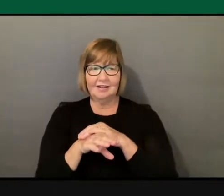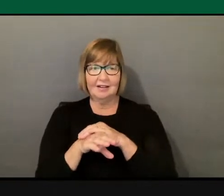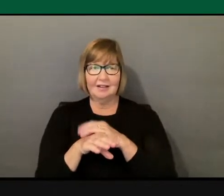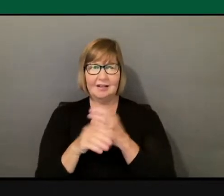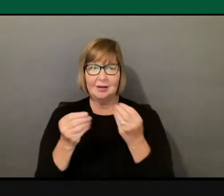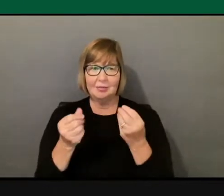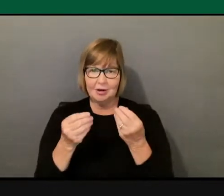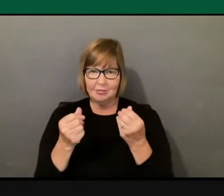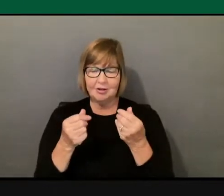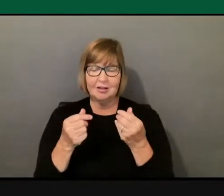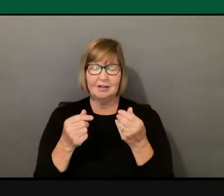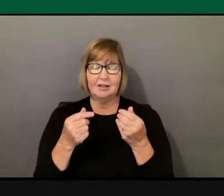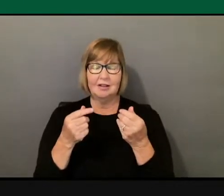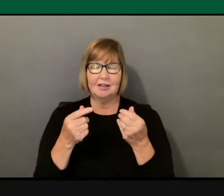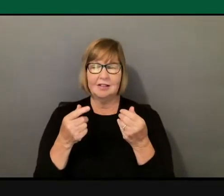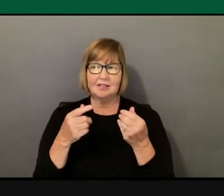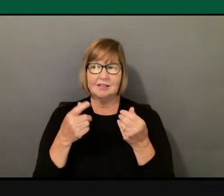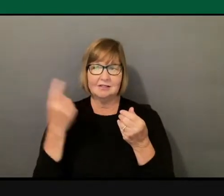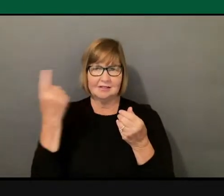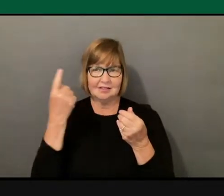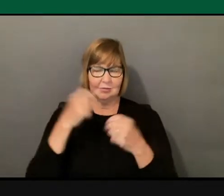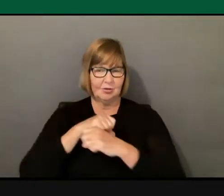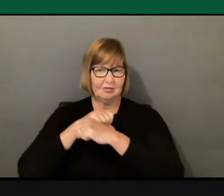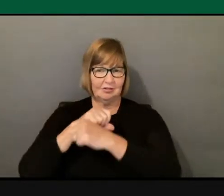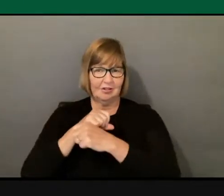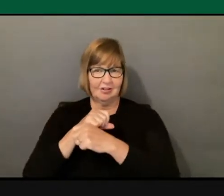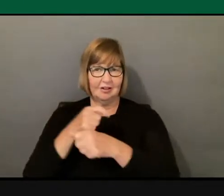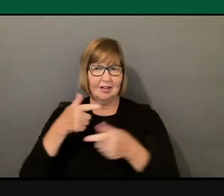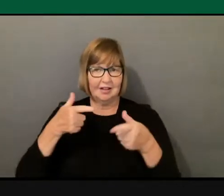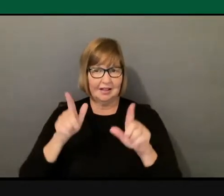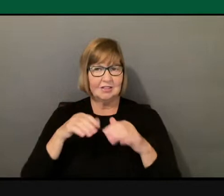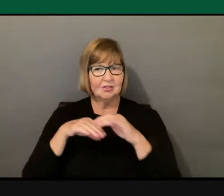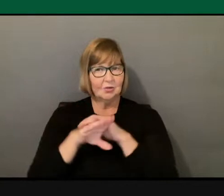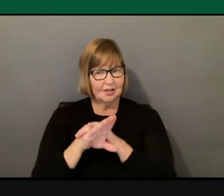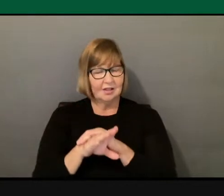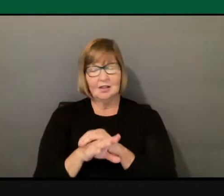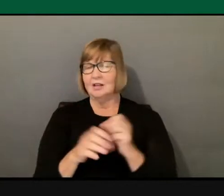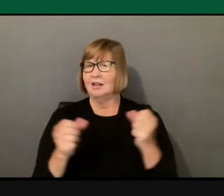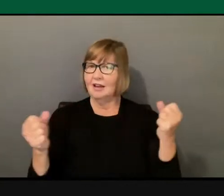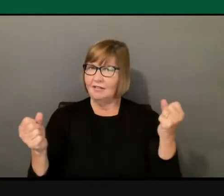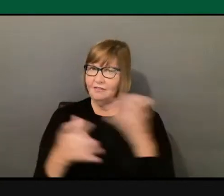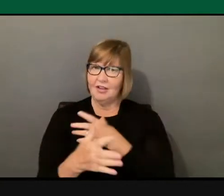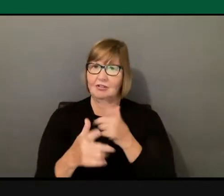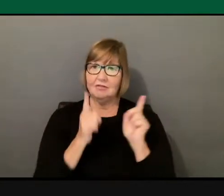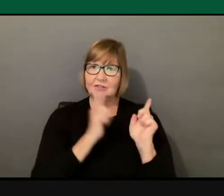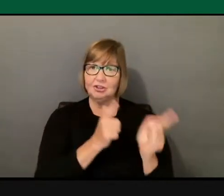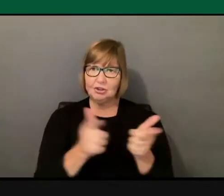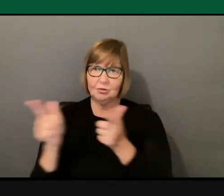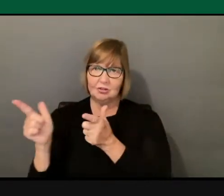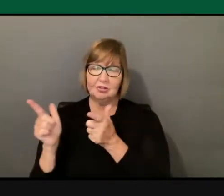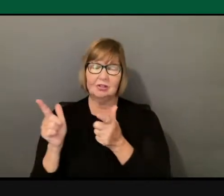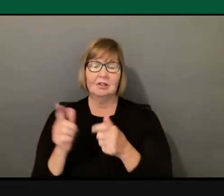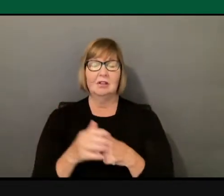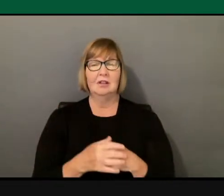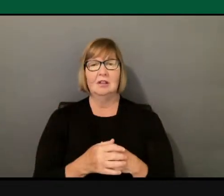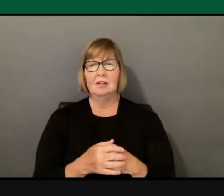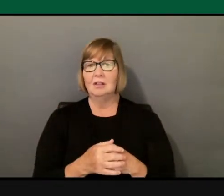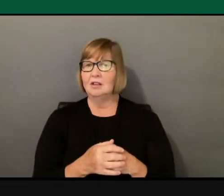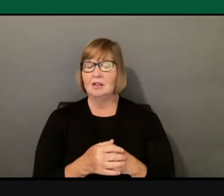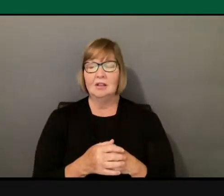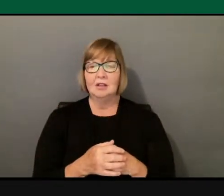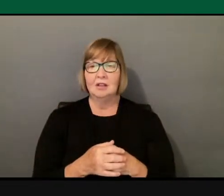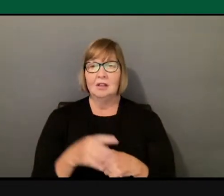in because of our fear of a shooter. We have invested